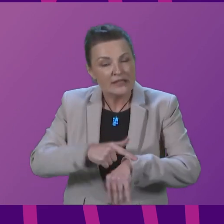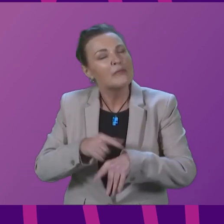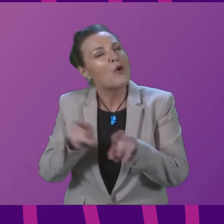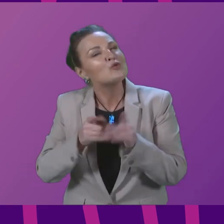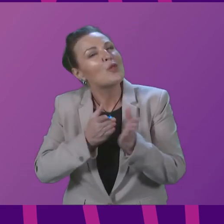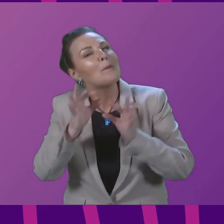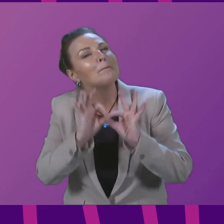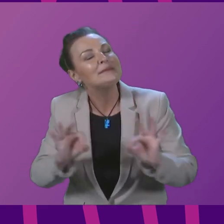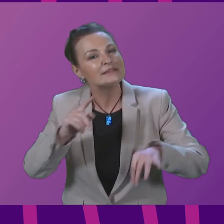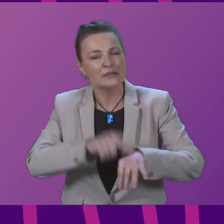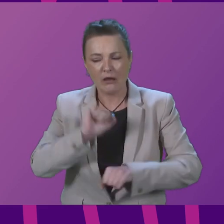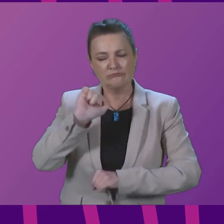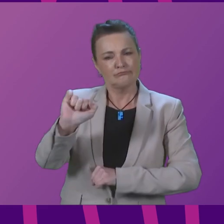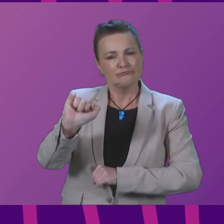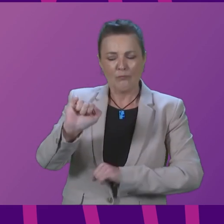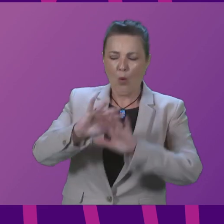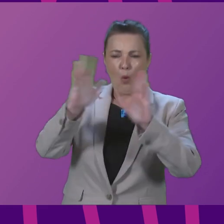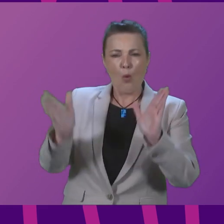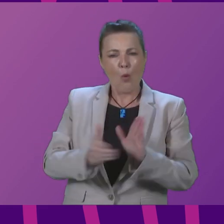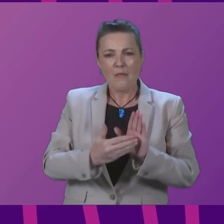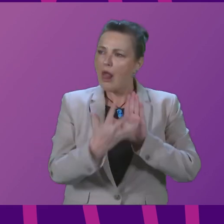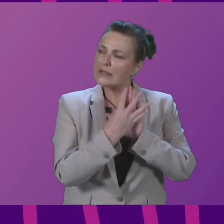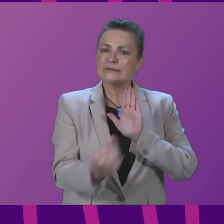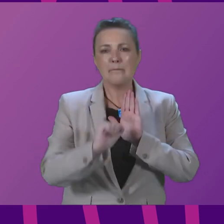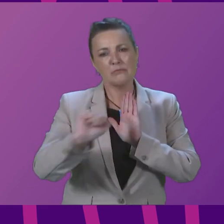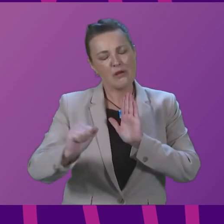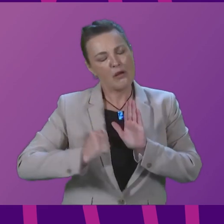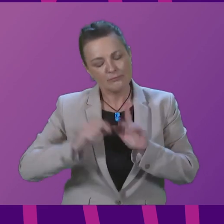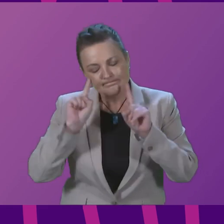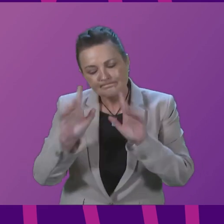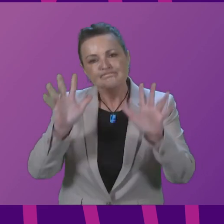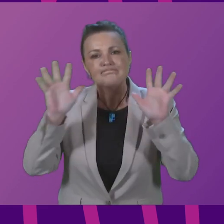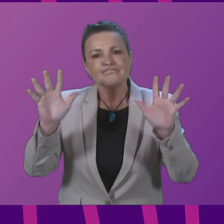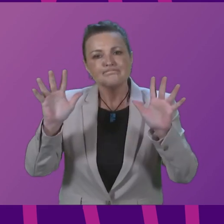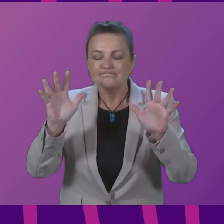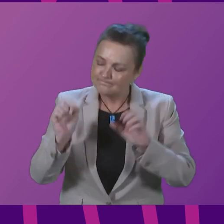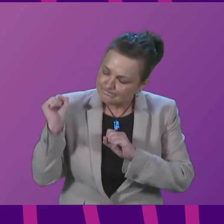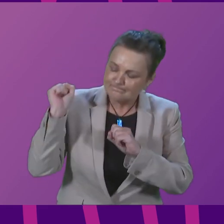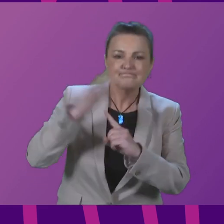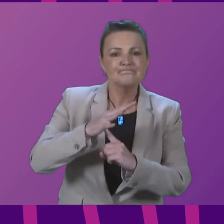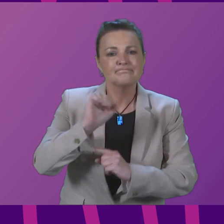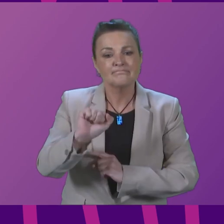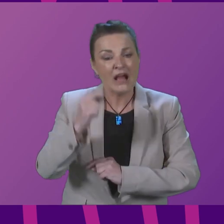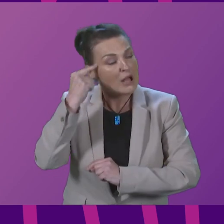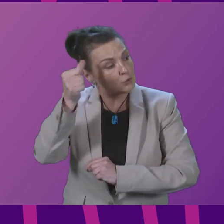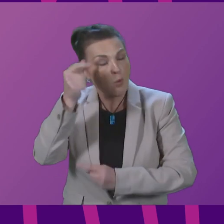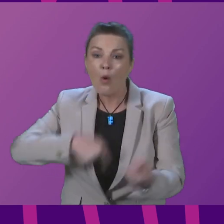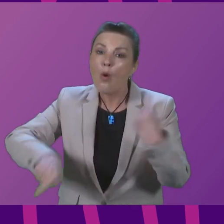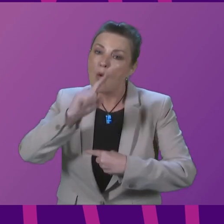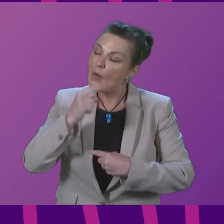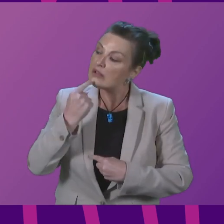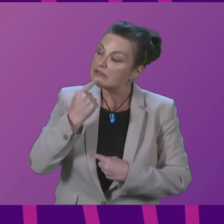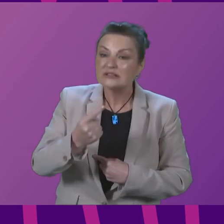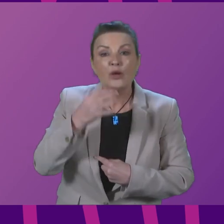a global figure and our remarkable head of state. And I know everyone in this Chamber will join us in wishing Her Majesty a very